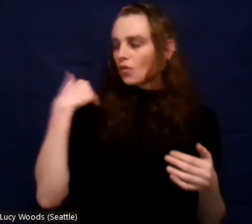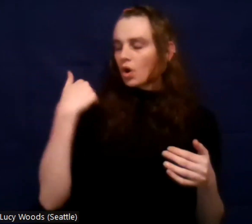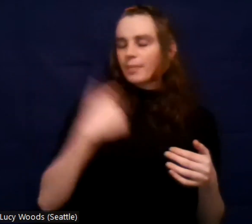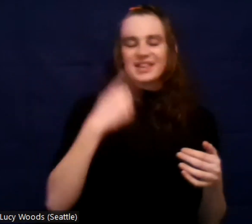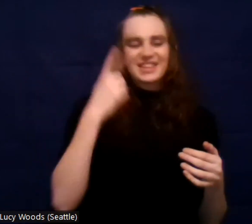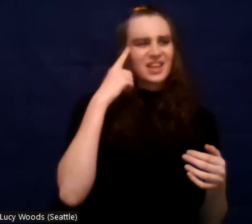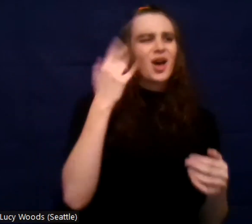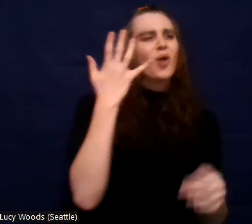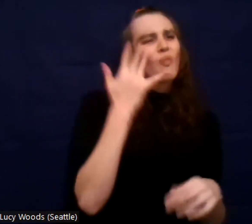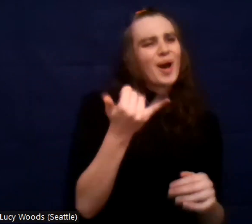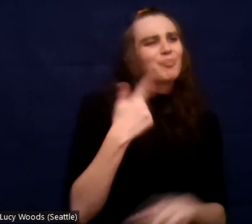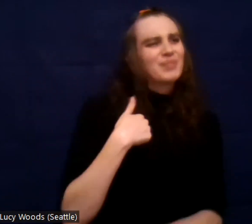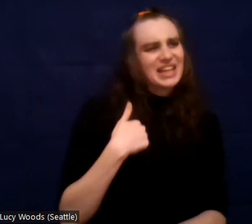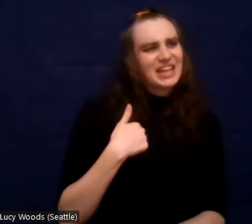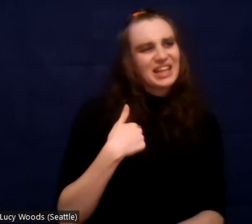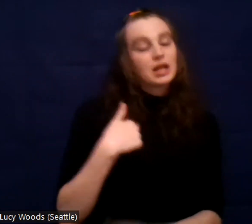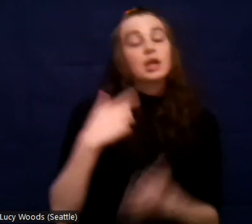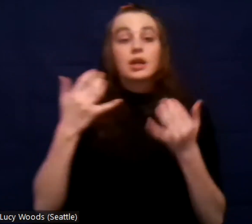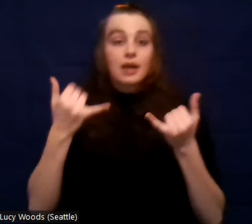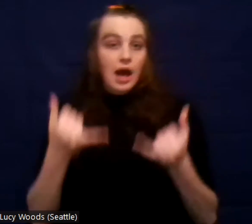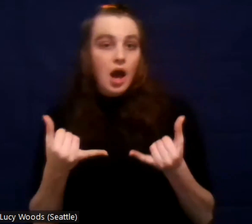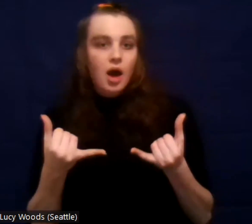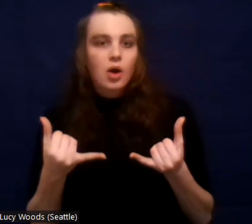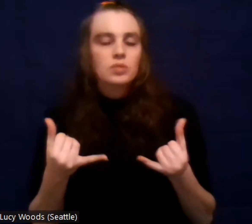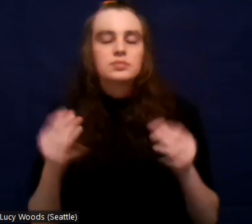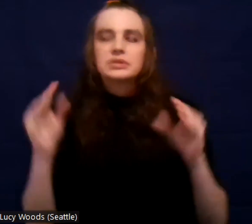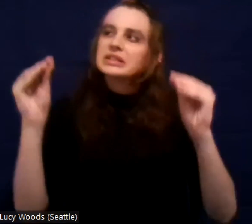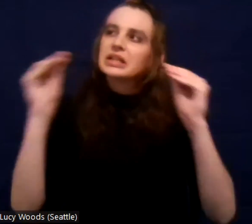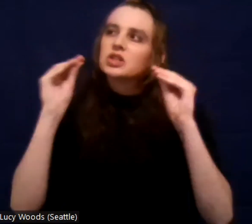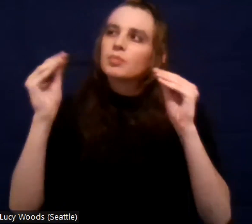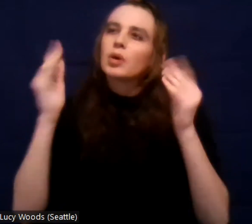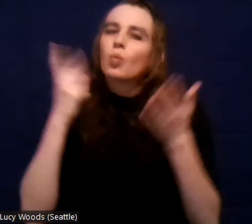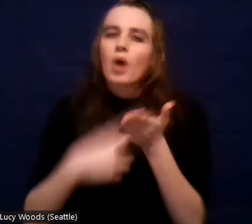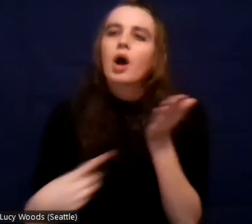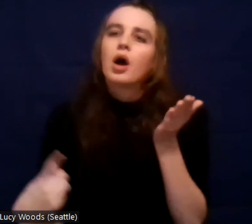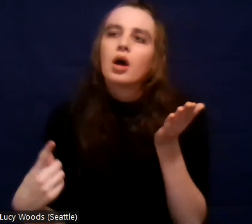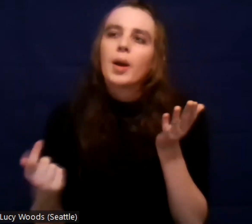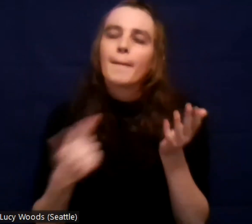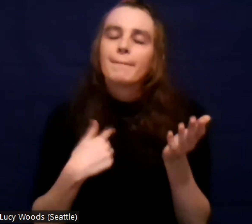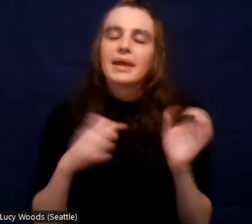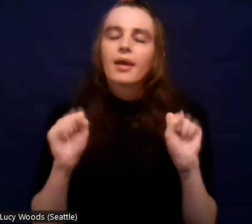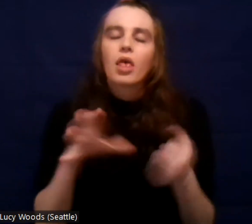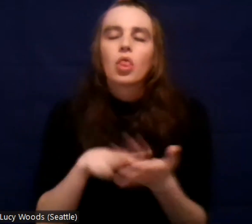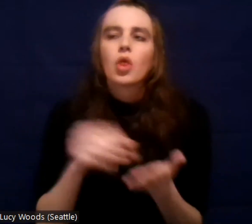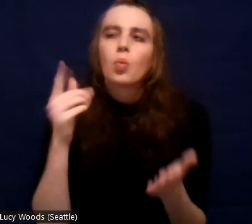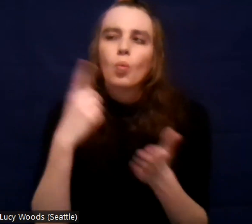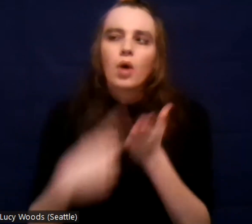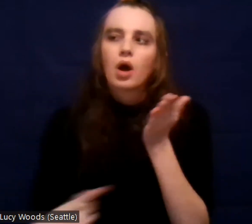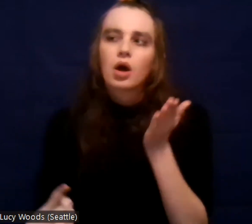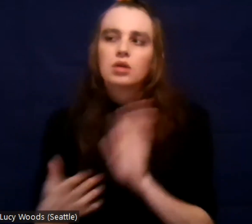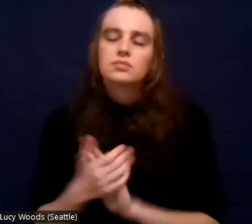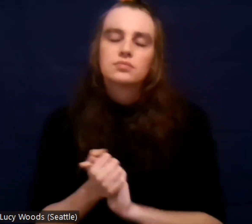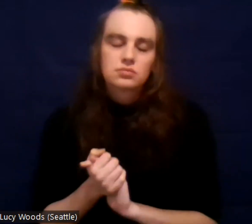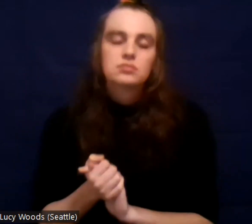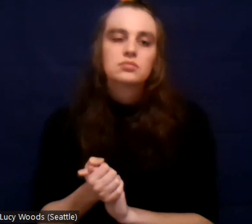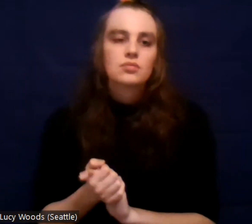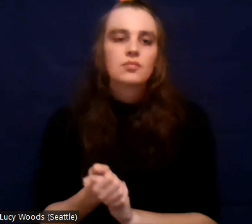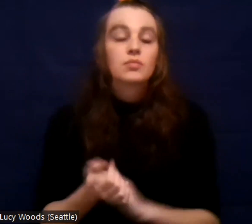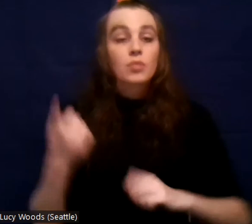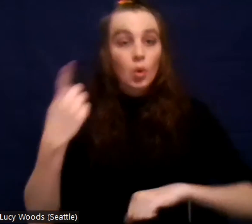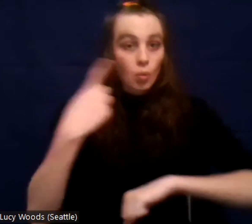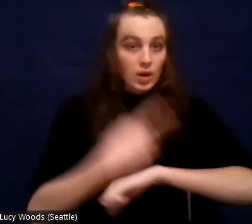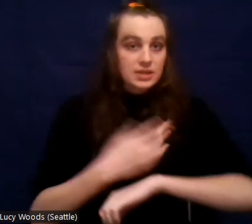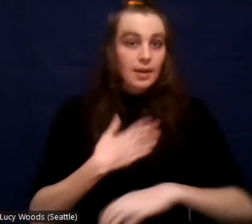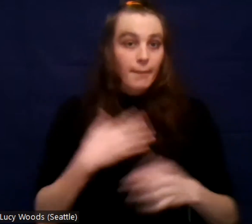what is this teaching me? Um, what's the lesson? I remember one time my truck broke down